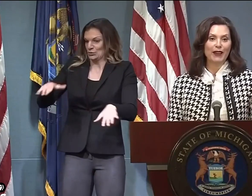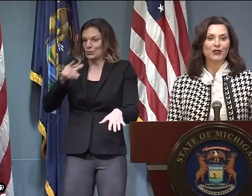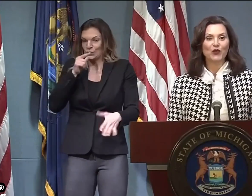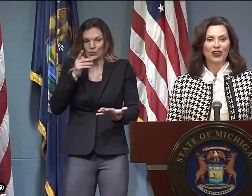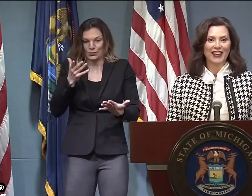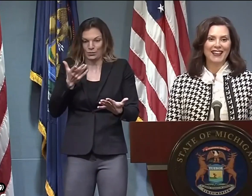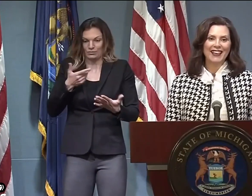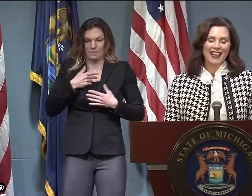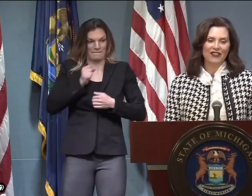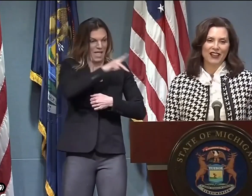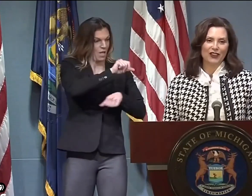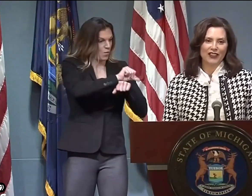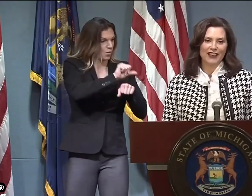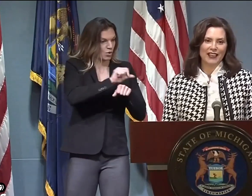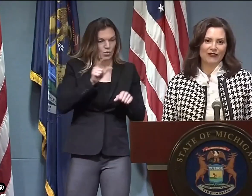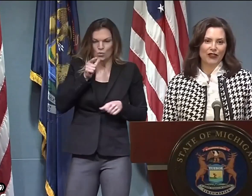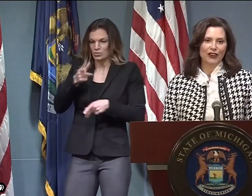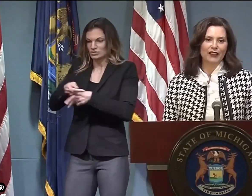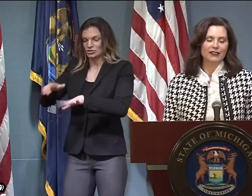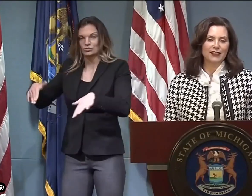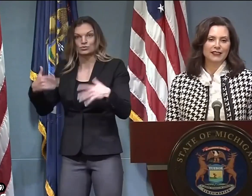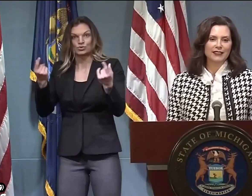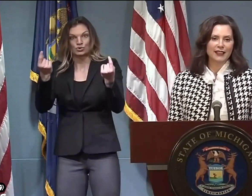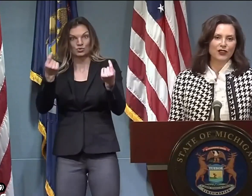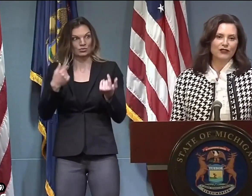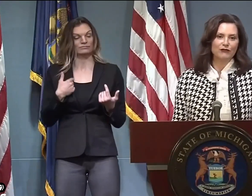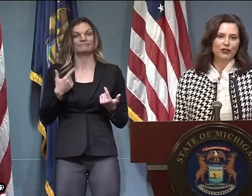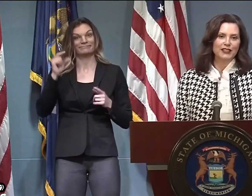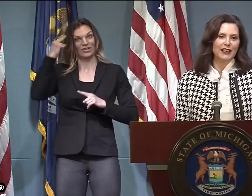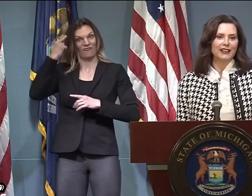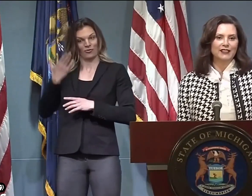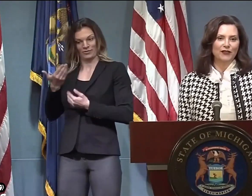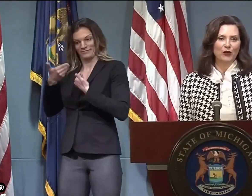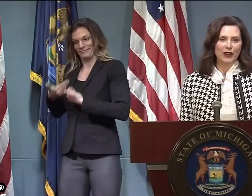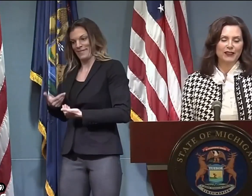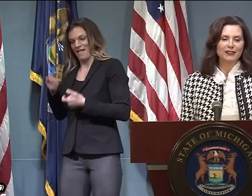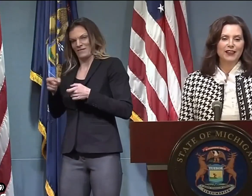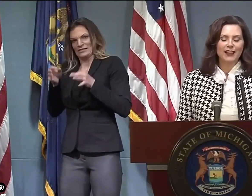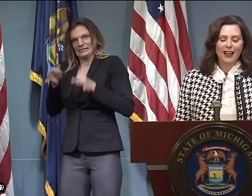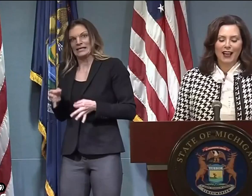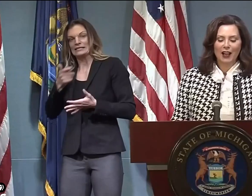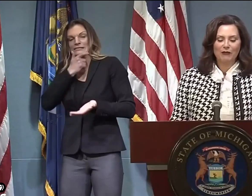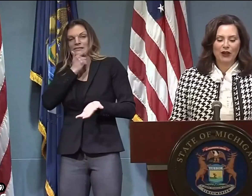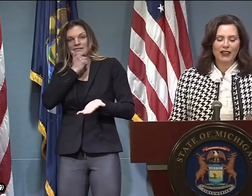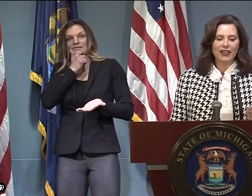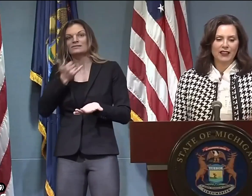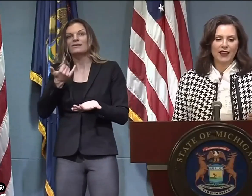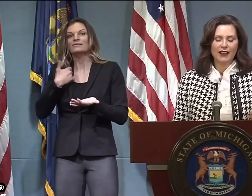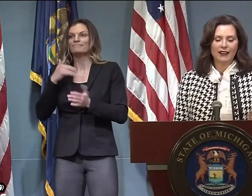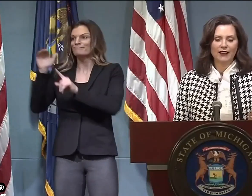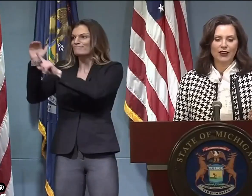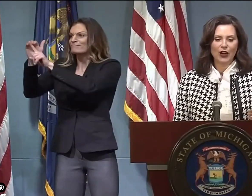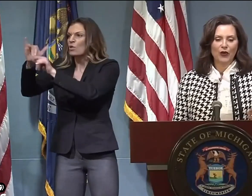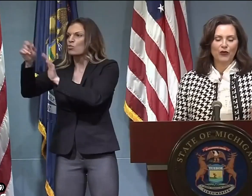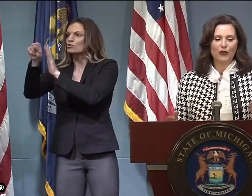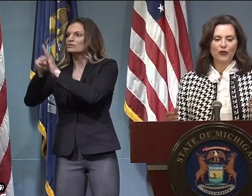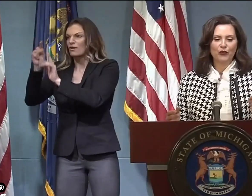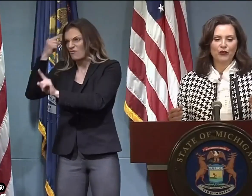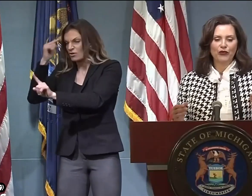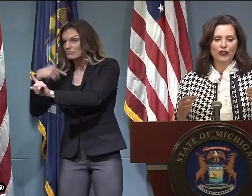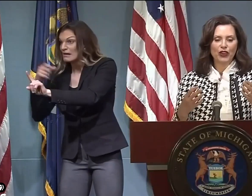that sphere so that people who are going back to work have the care that they need for their kids. And states are proceeding in different ways.